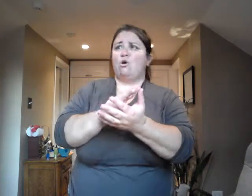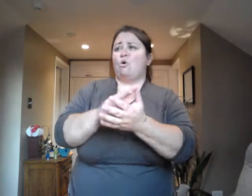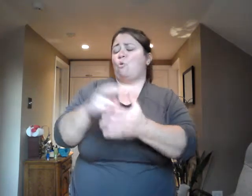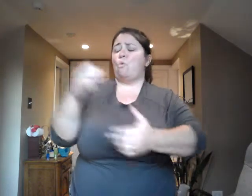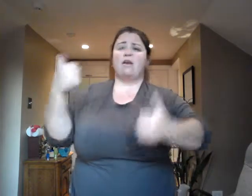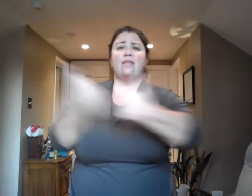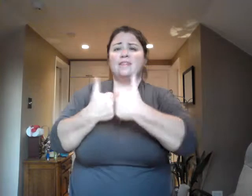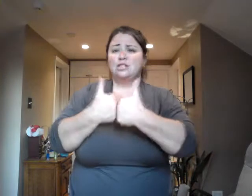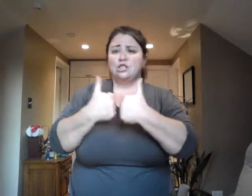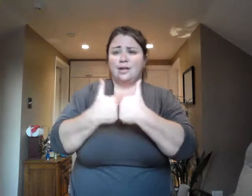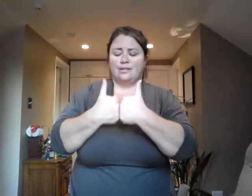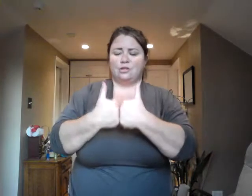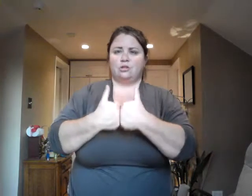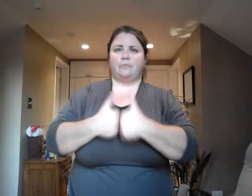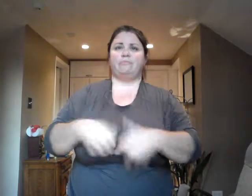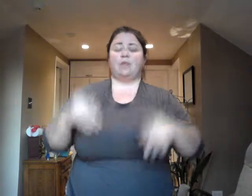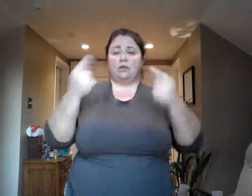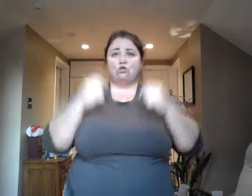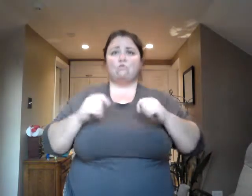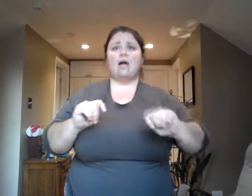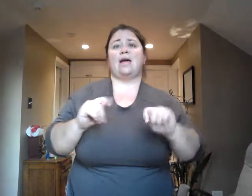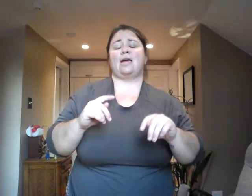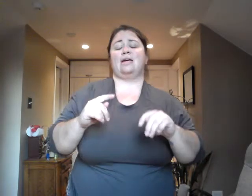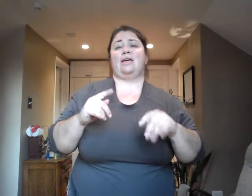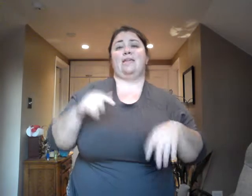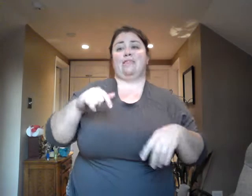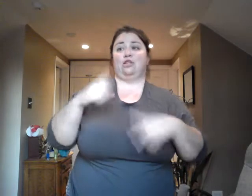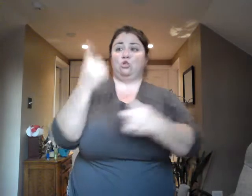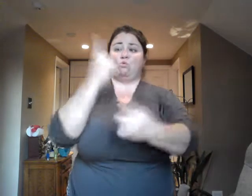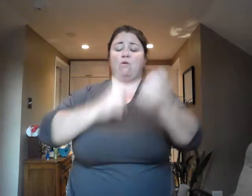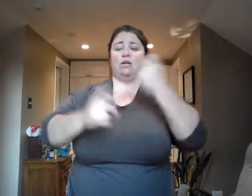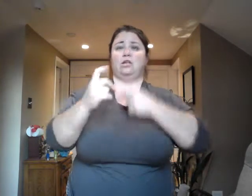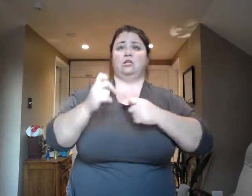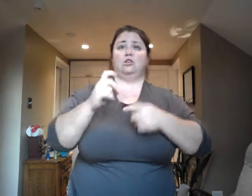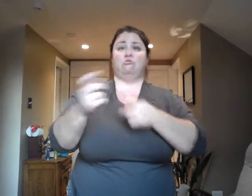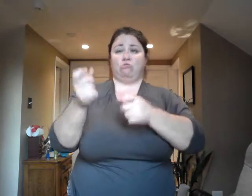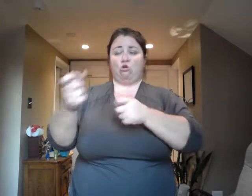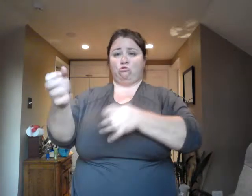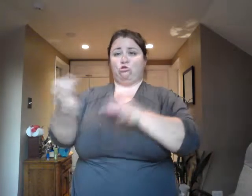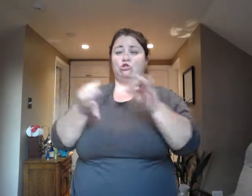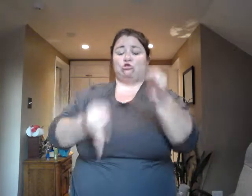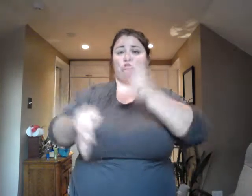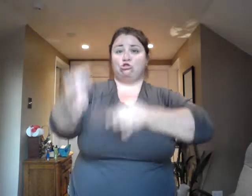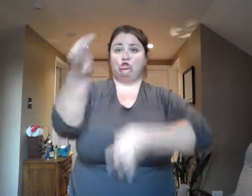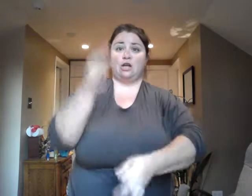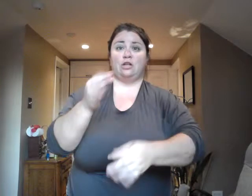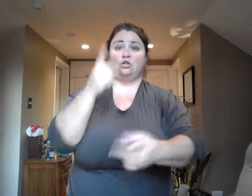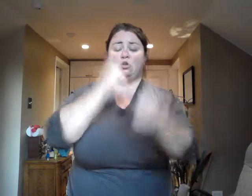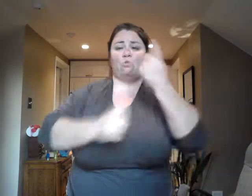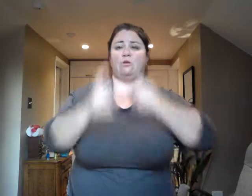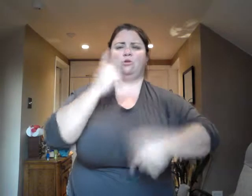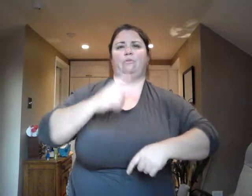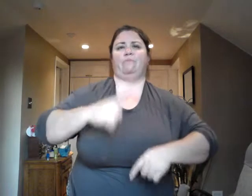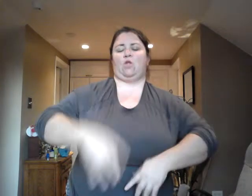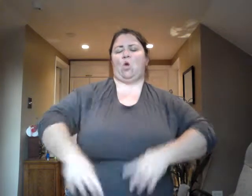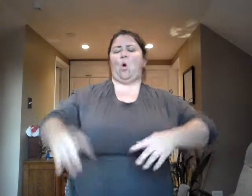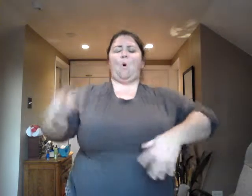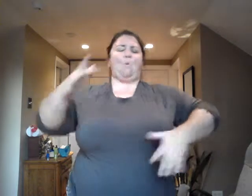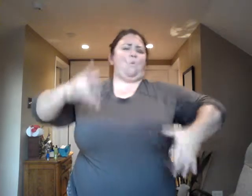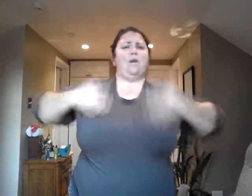try some of these questions instead. What am I excited about today? What challenges can I look